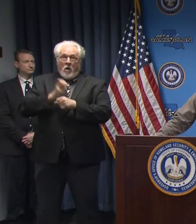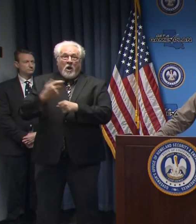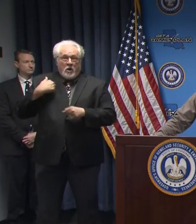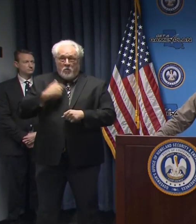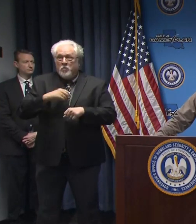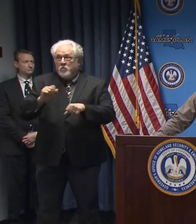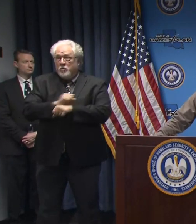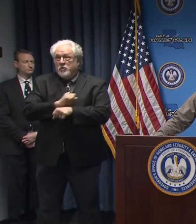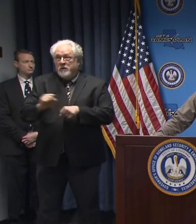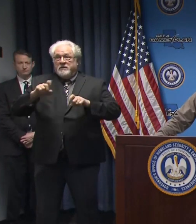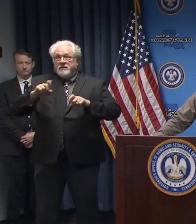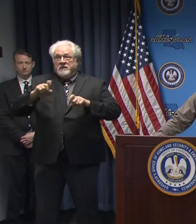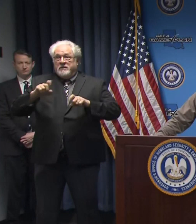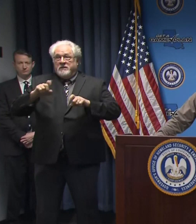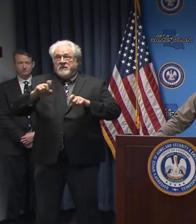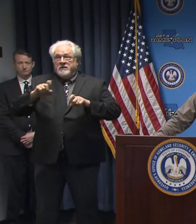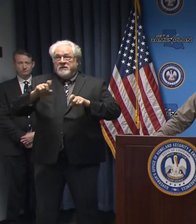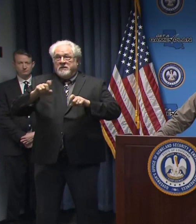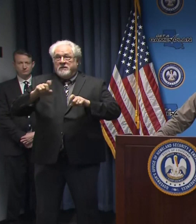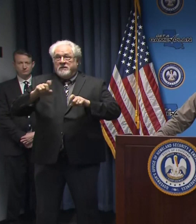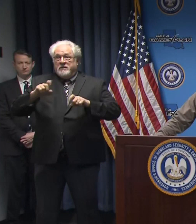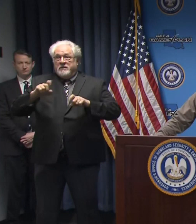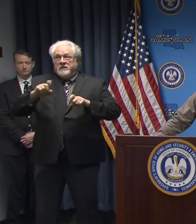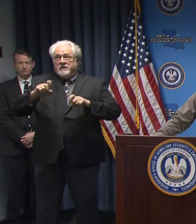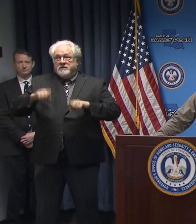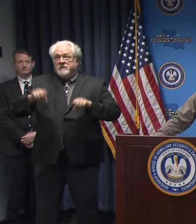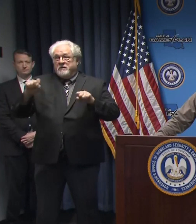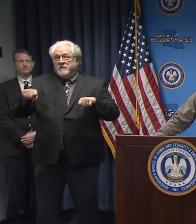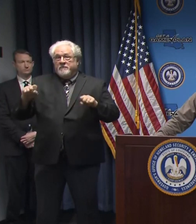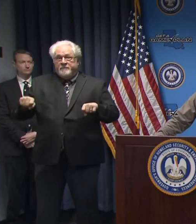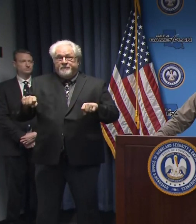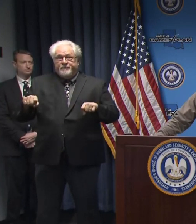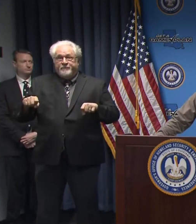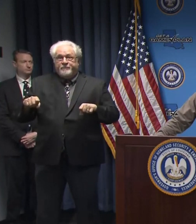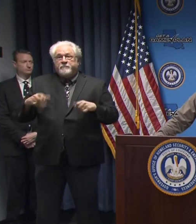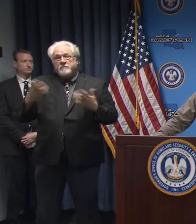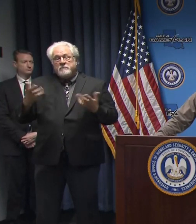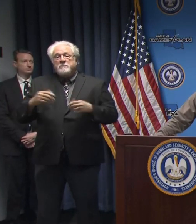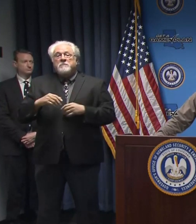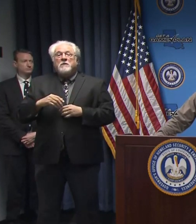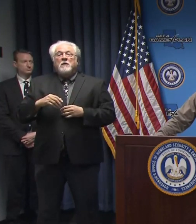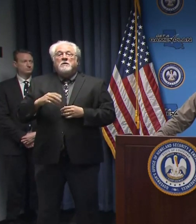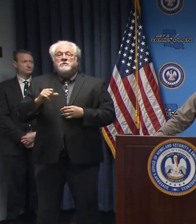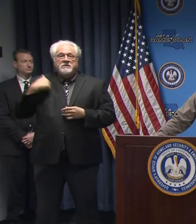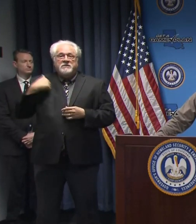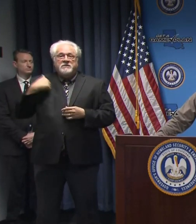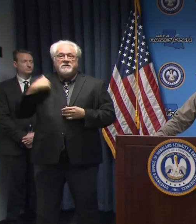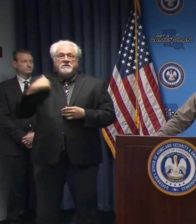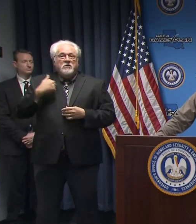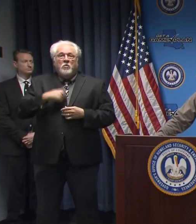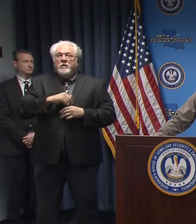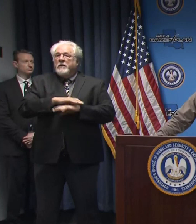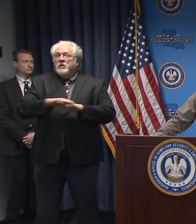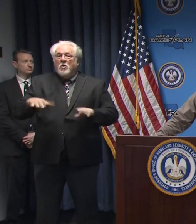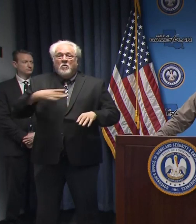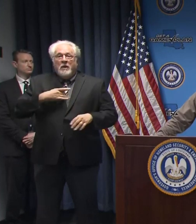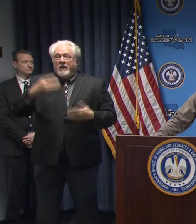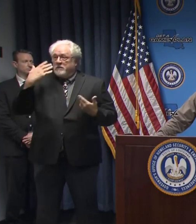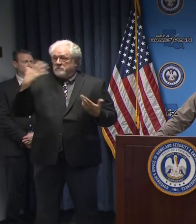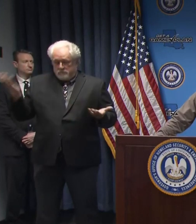working to improve our testing and so forth because we don't like knowing.